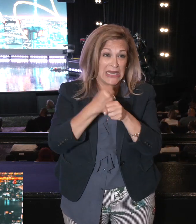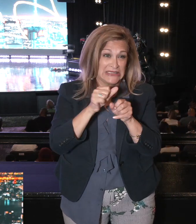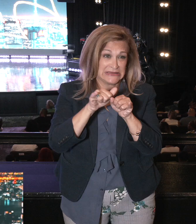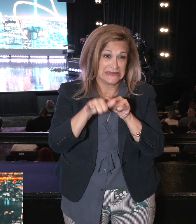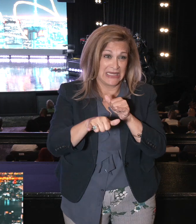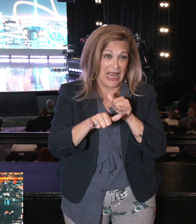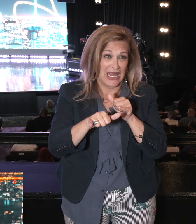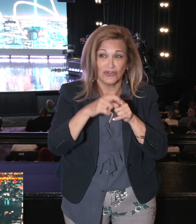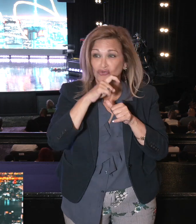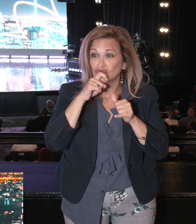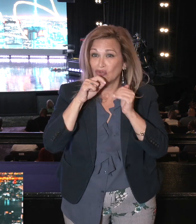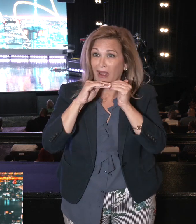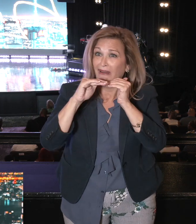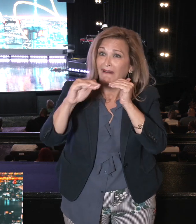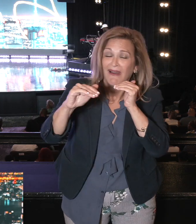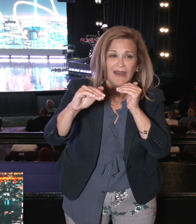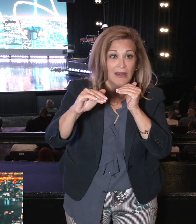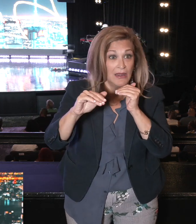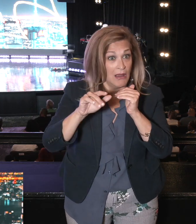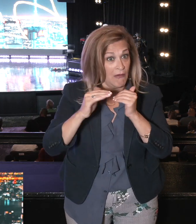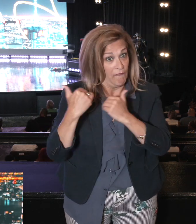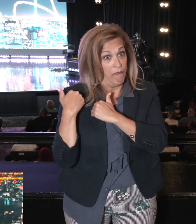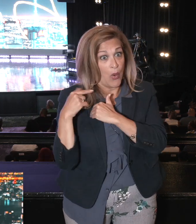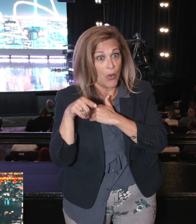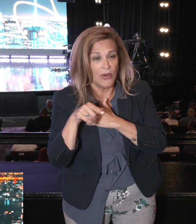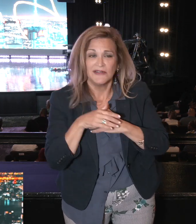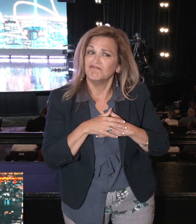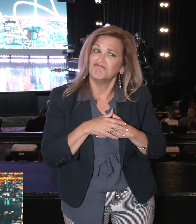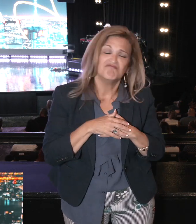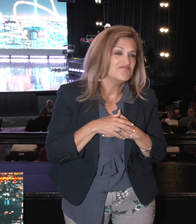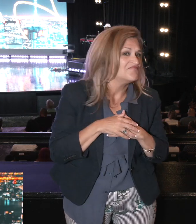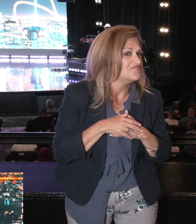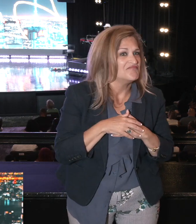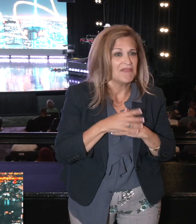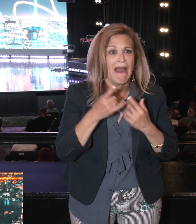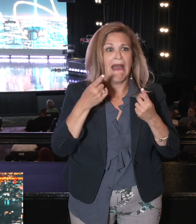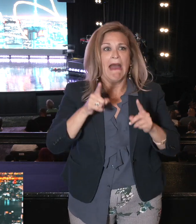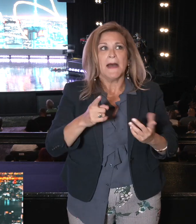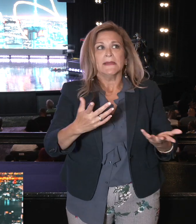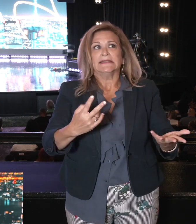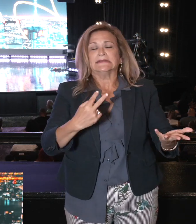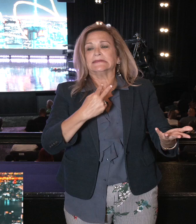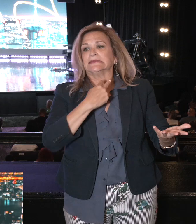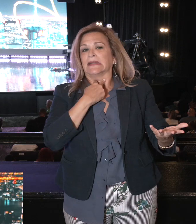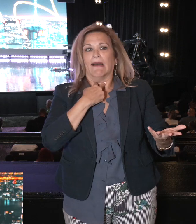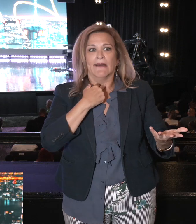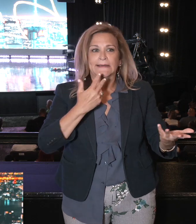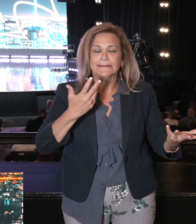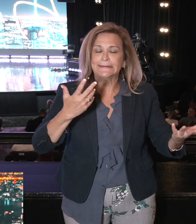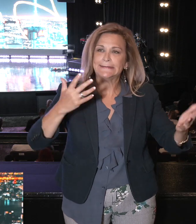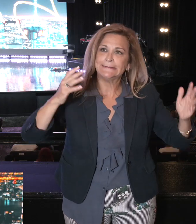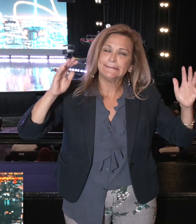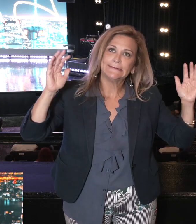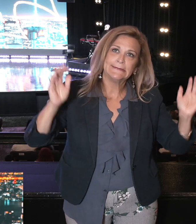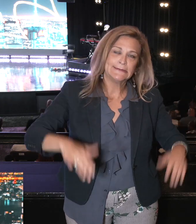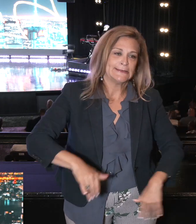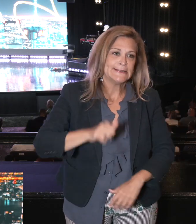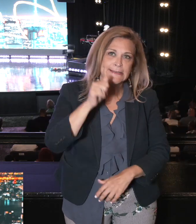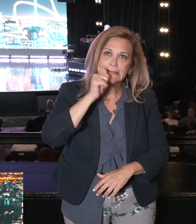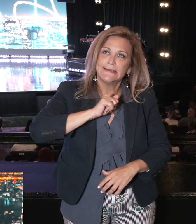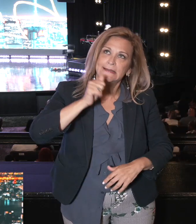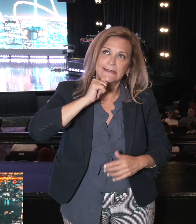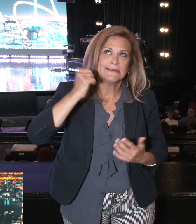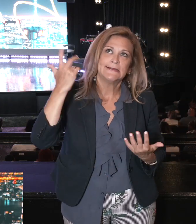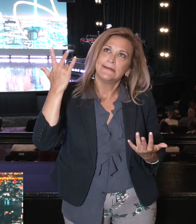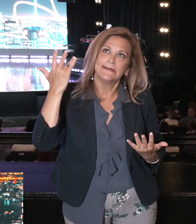He didn't cause it. God, he was a victim of circumstance. But he had to go those 40 years before he can go in.